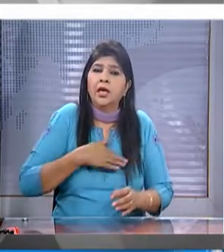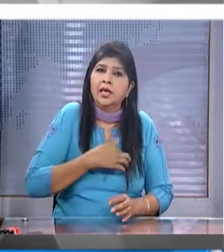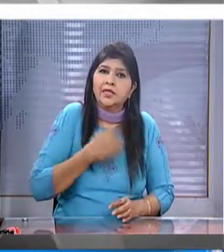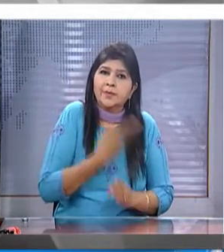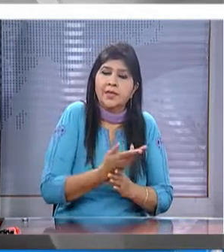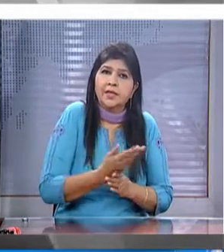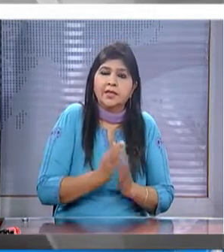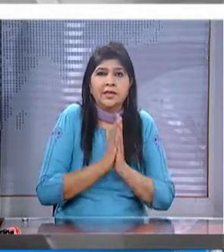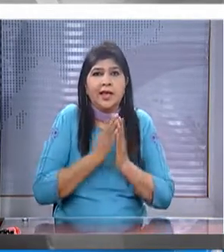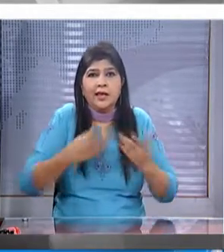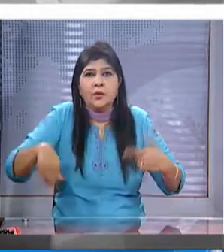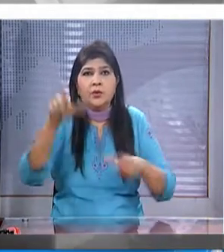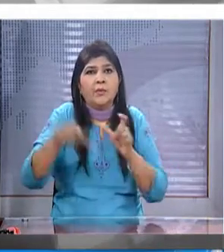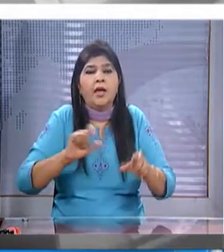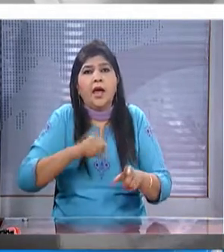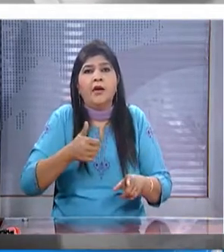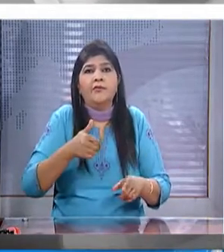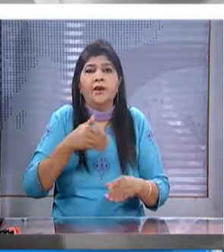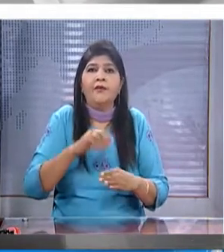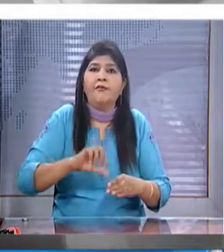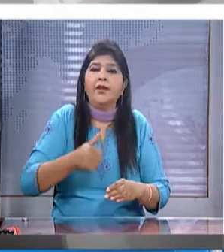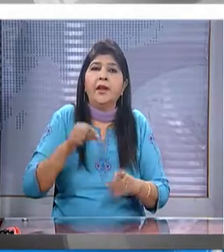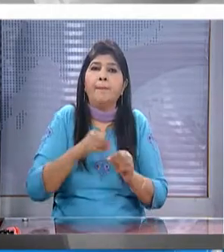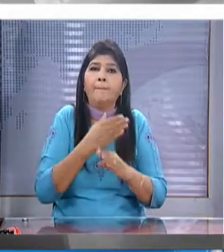gratitude to people after winning the bi-pol